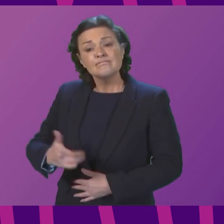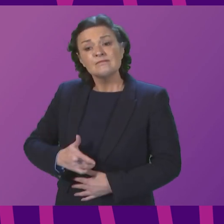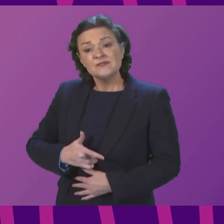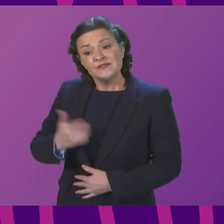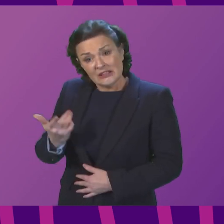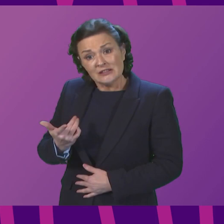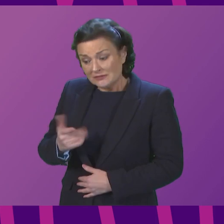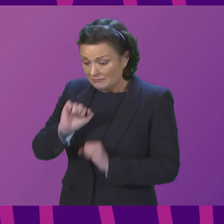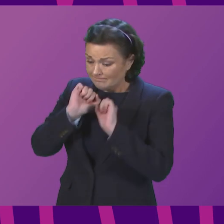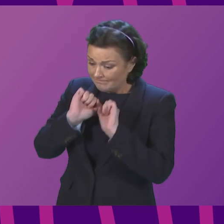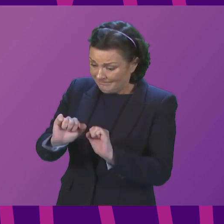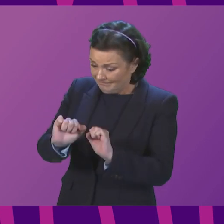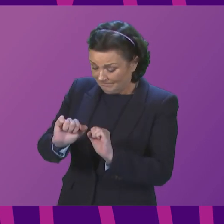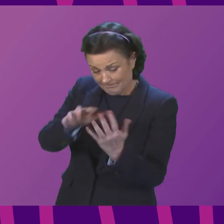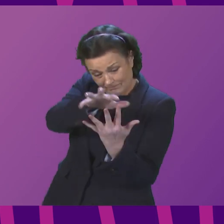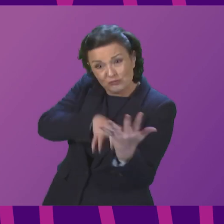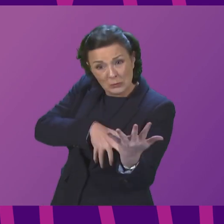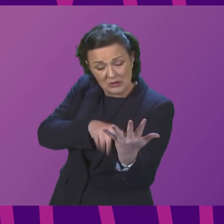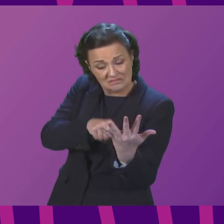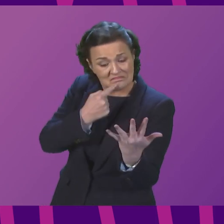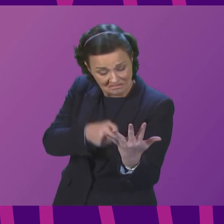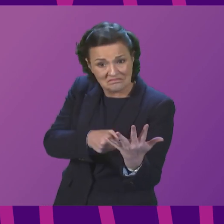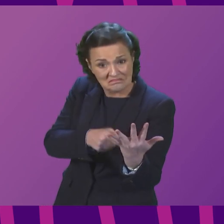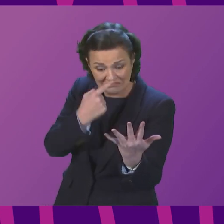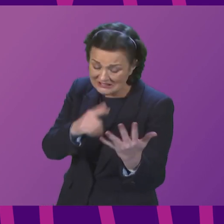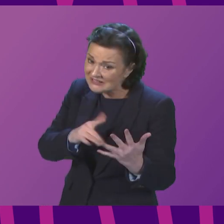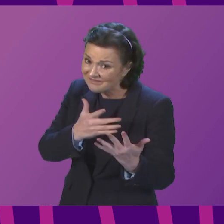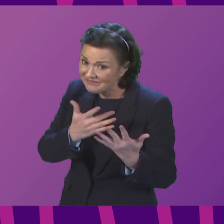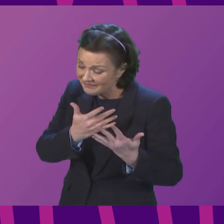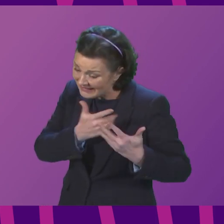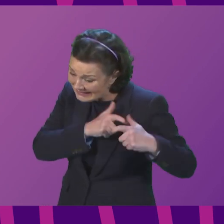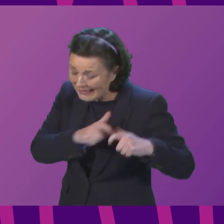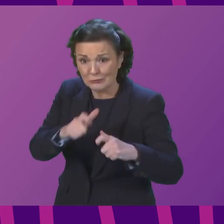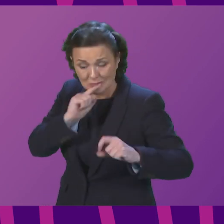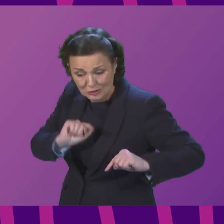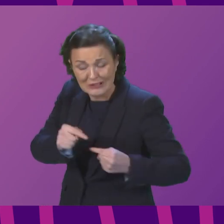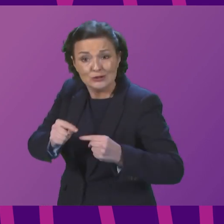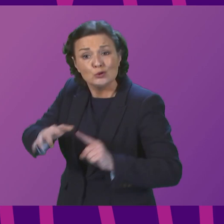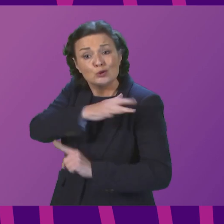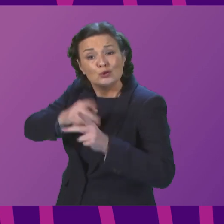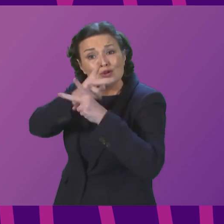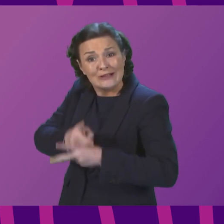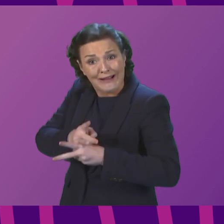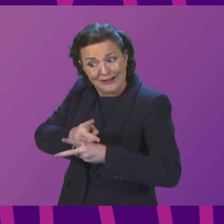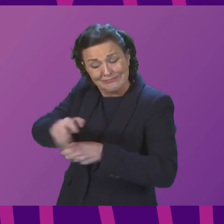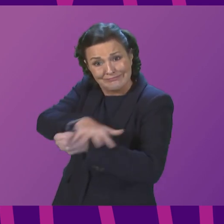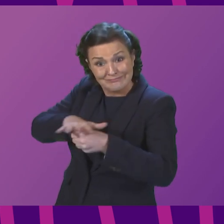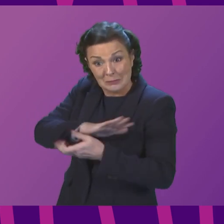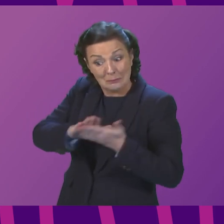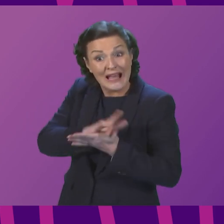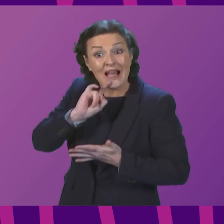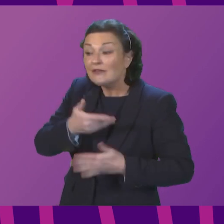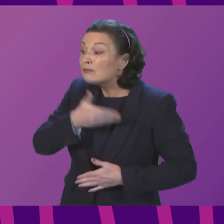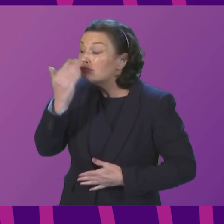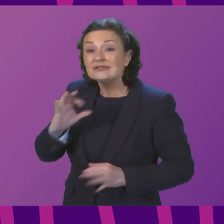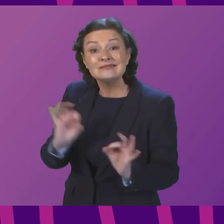sector. It goes on to state that the service is in near crisis and that a lack of action now presents a serious risk to the delivery of care